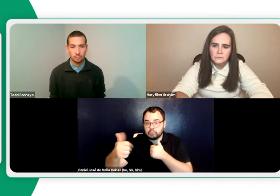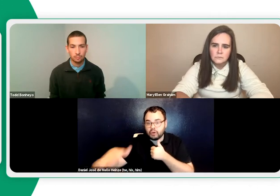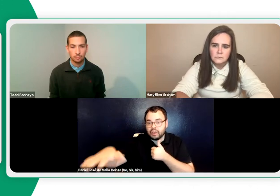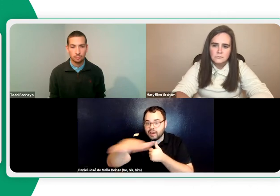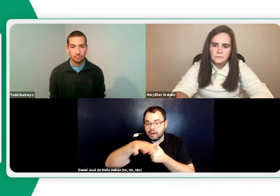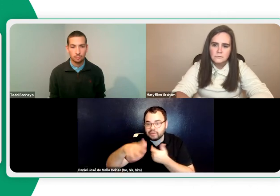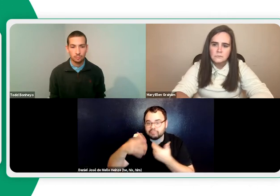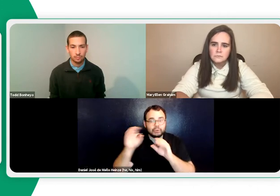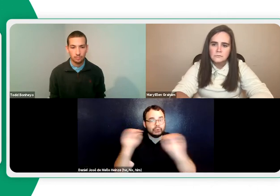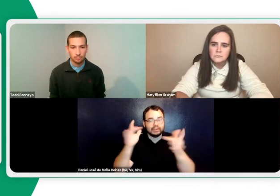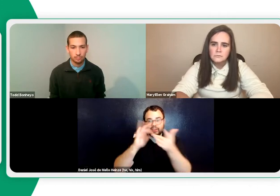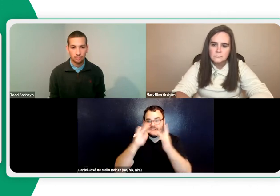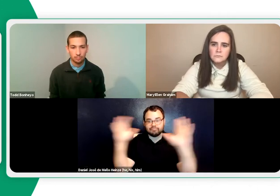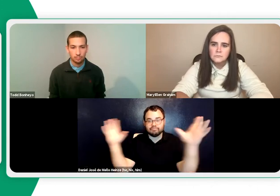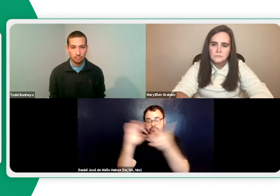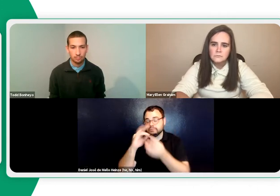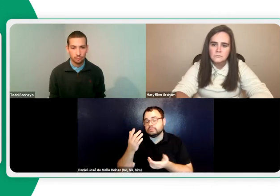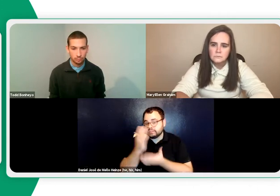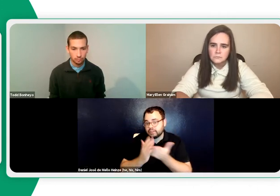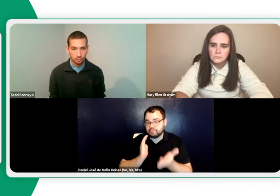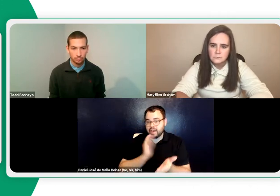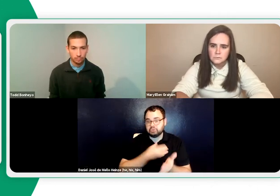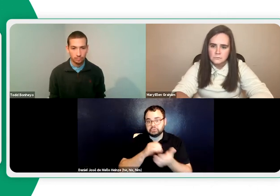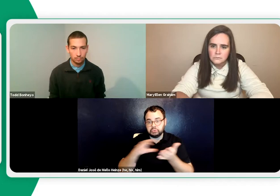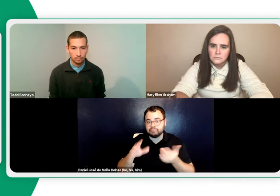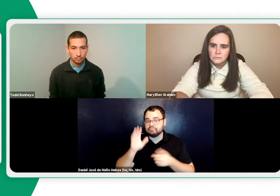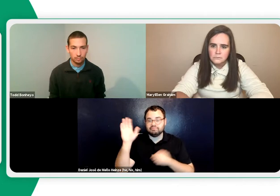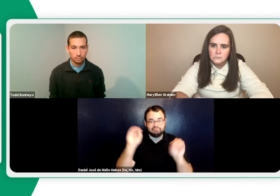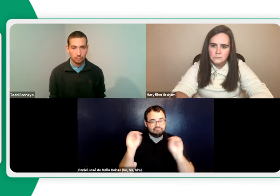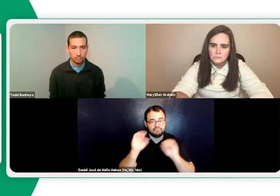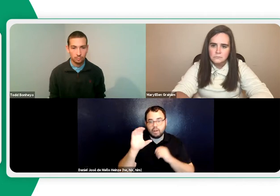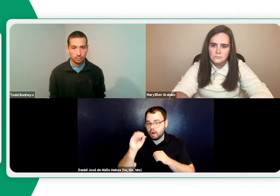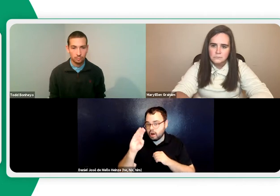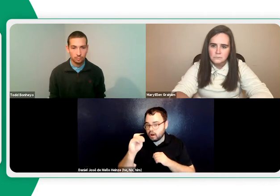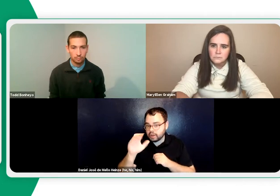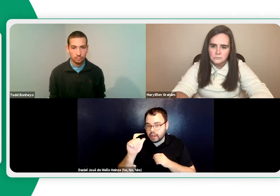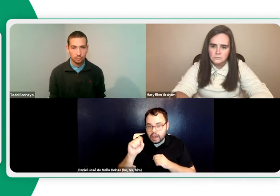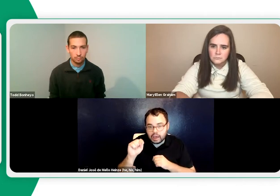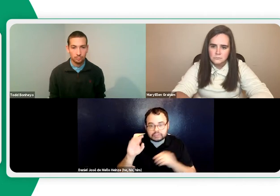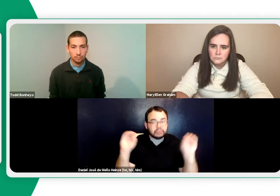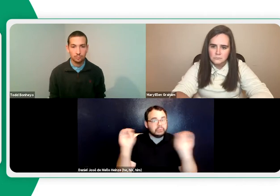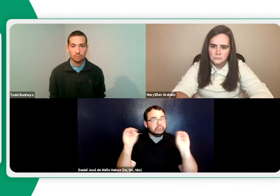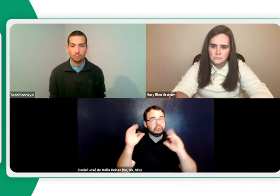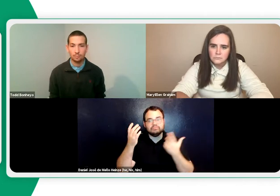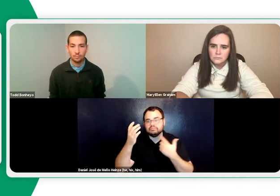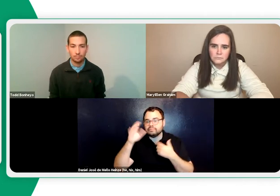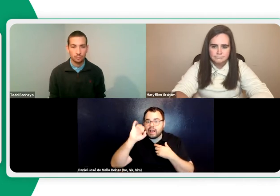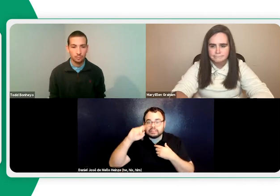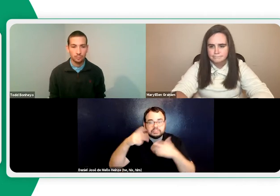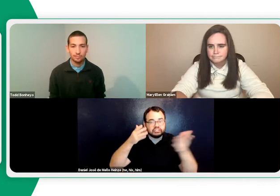Some students also live in remote areas with no internet connection. Some students have no Comcast